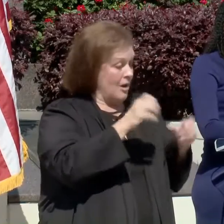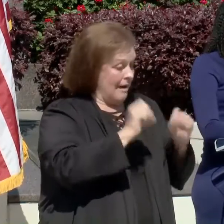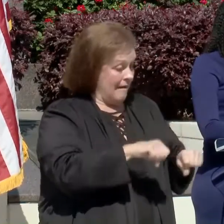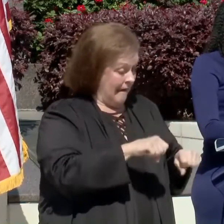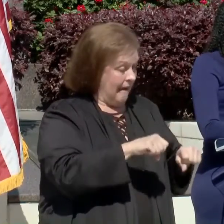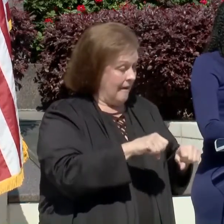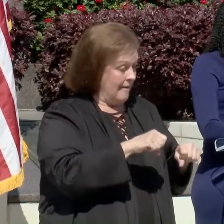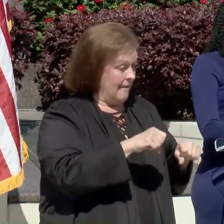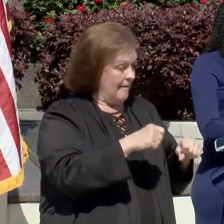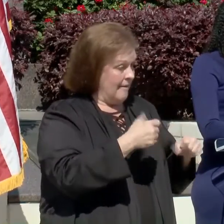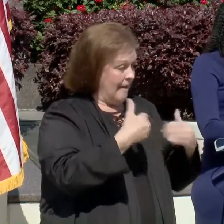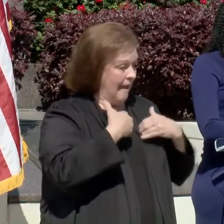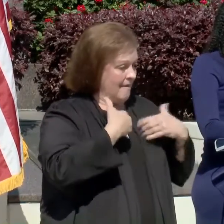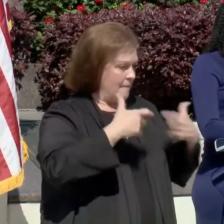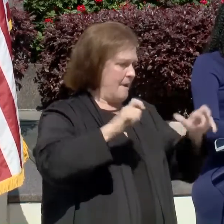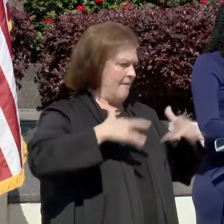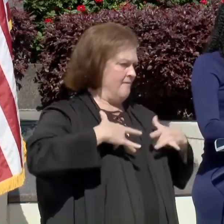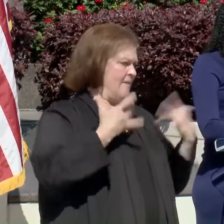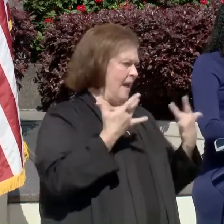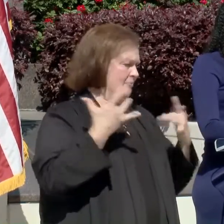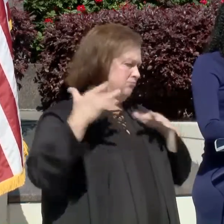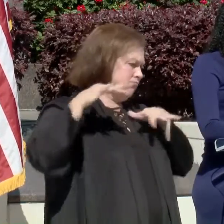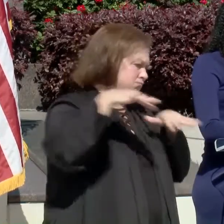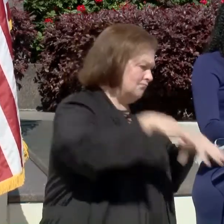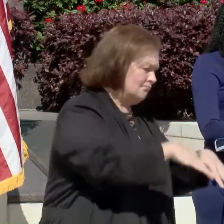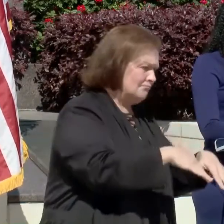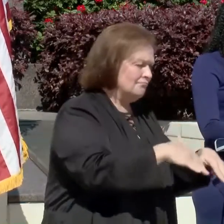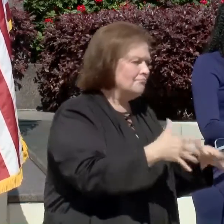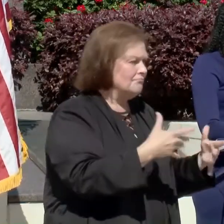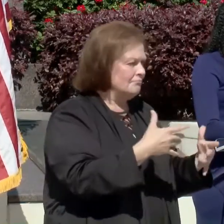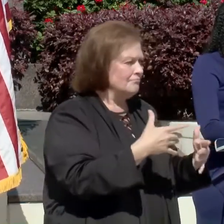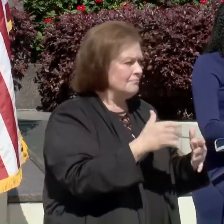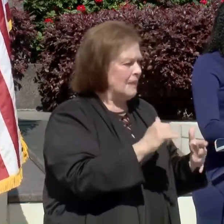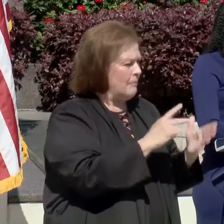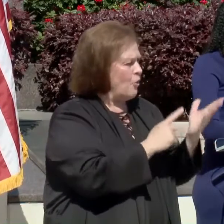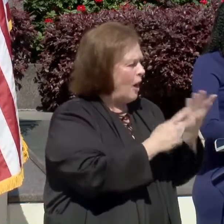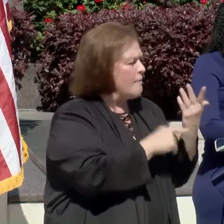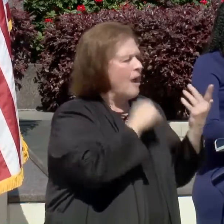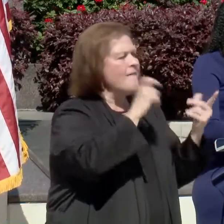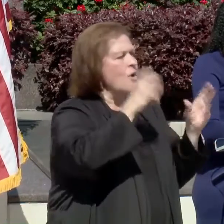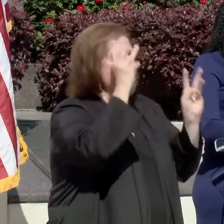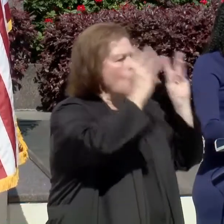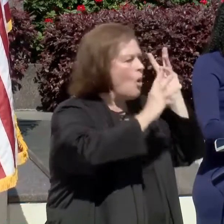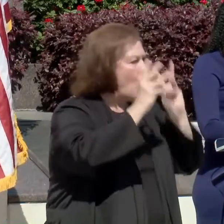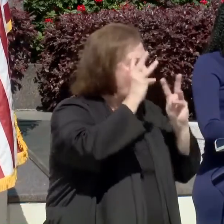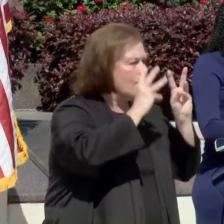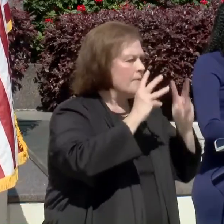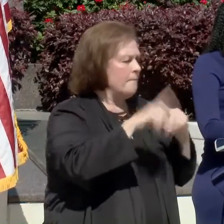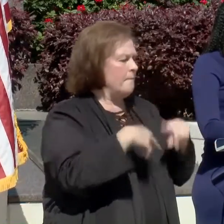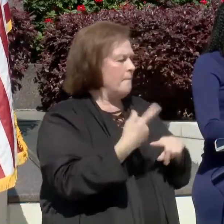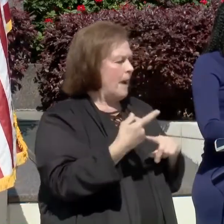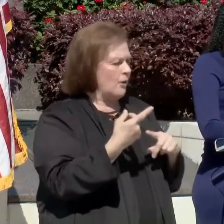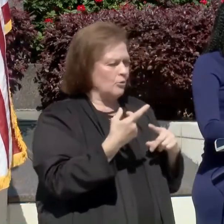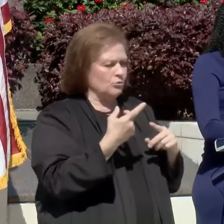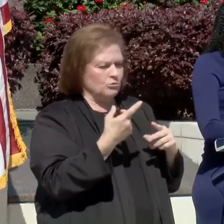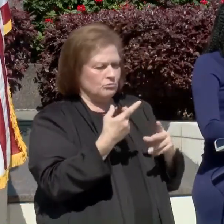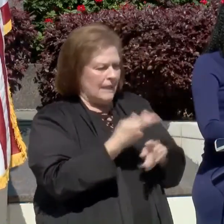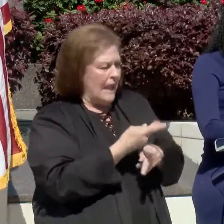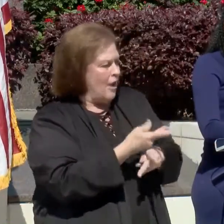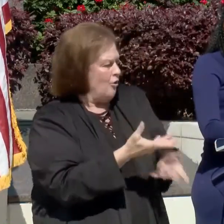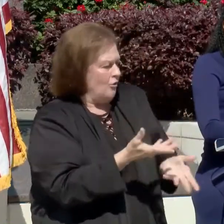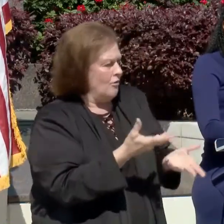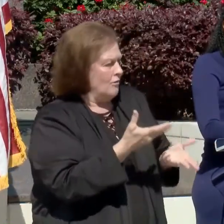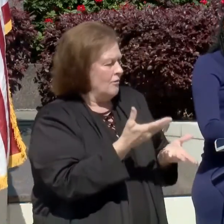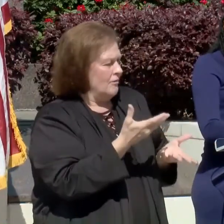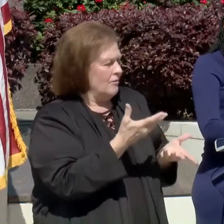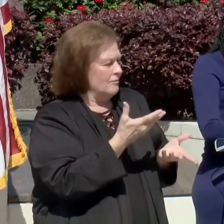events as well as do in-depth community on the ground programs and not have to worry about continuity of care. So some people,